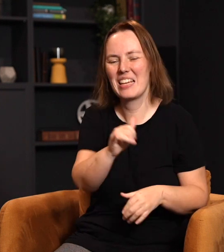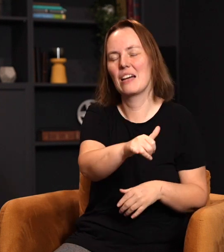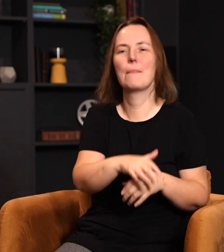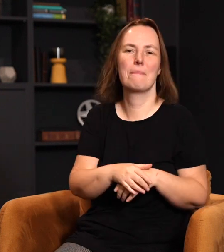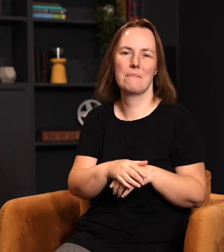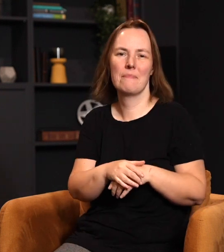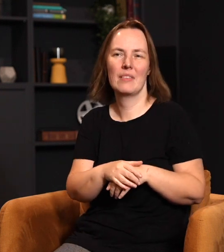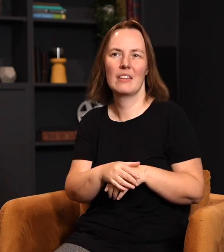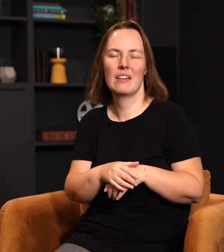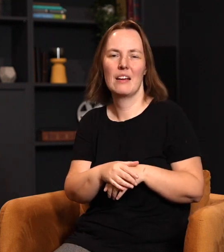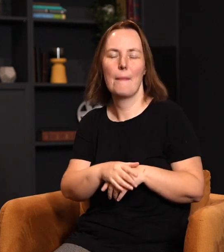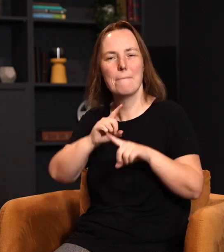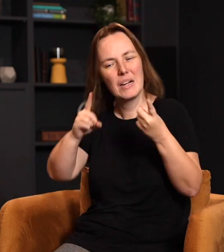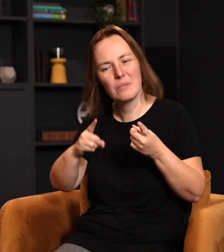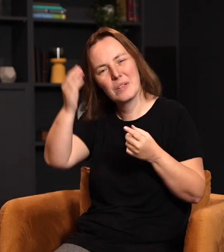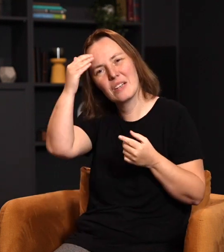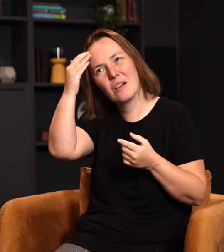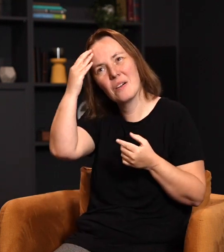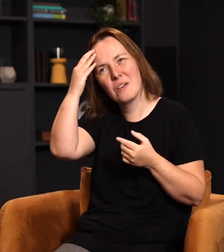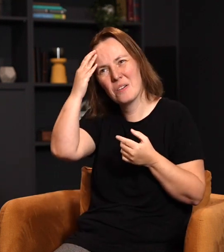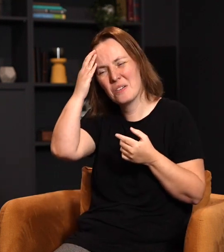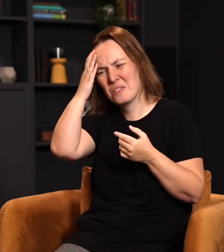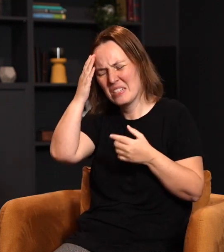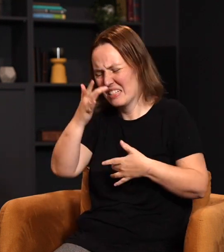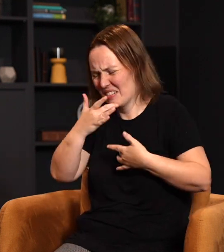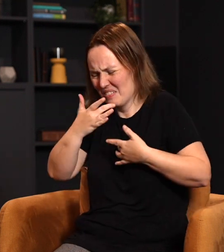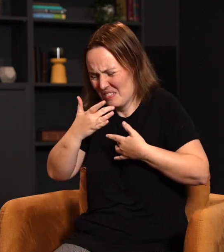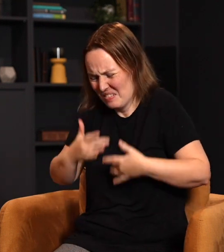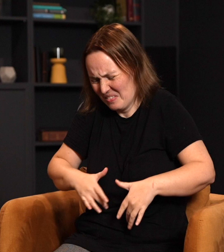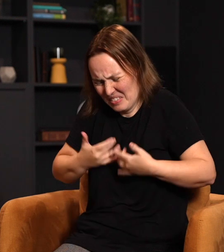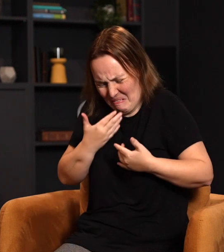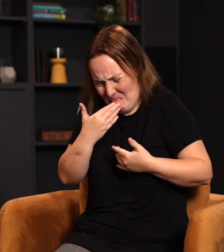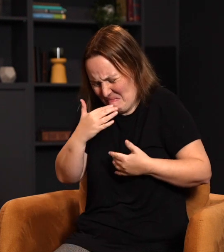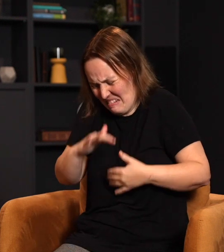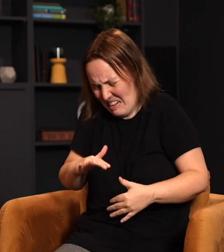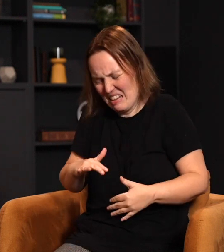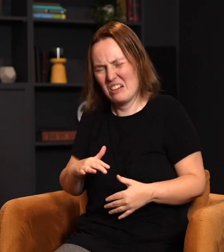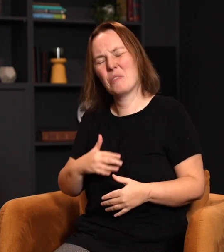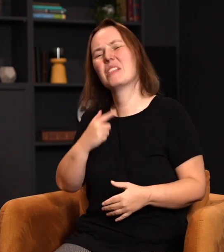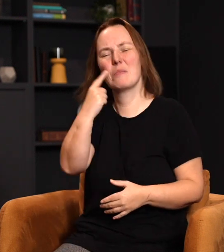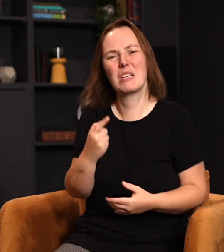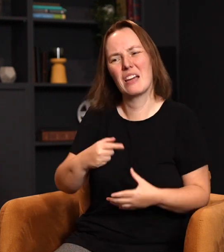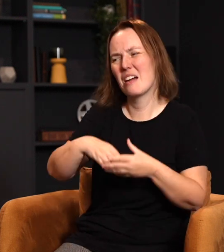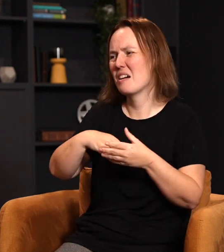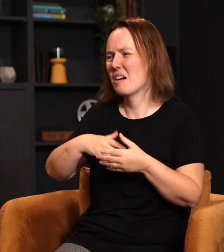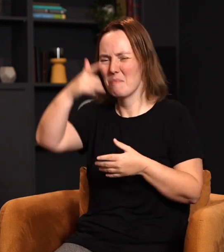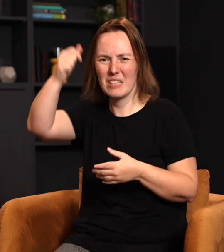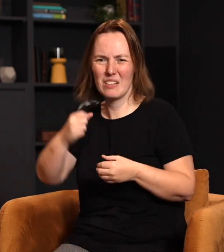say and it may not necessarily be untrue, but we know that it's just, we just feel gross after. When we speak out of anger, when we speak a word